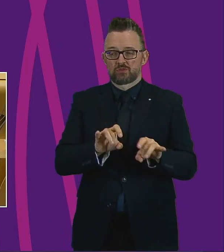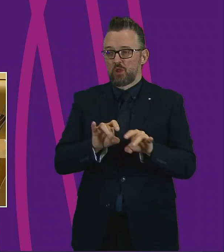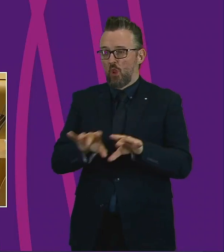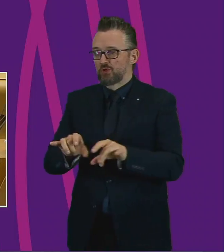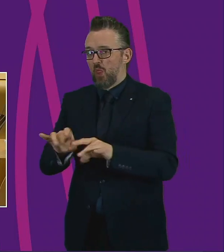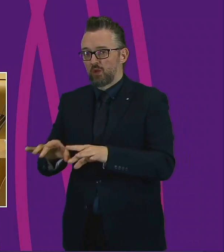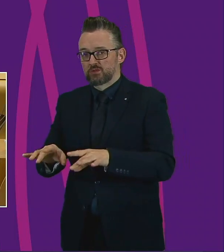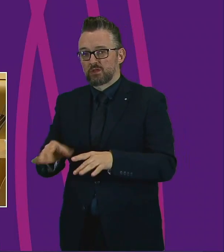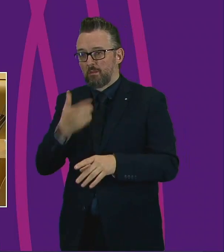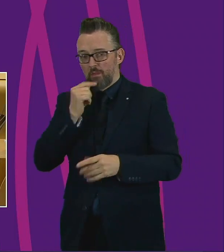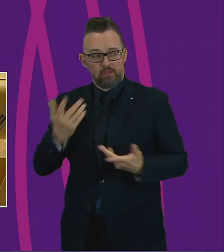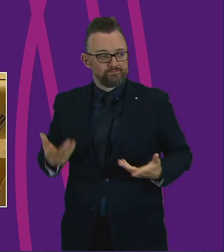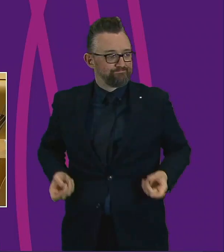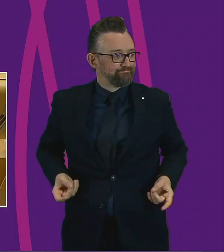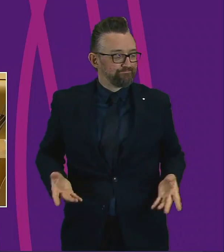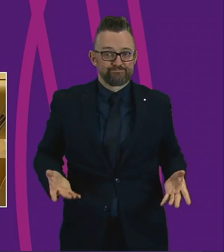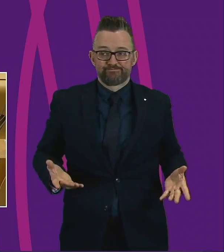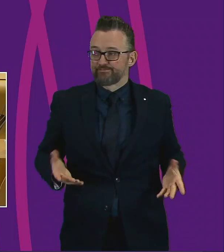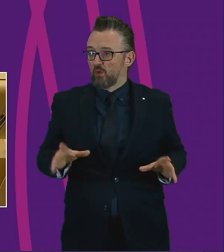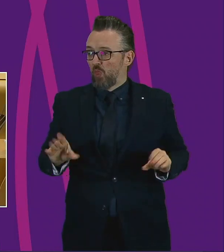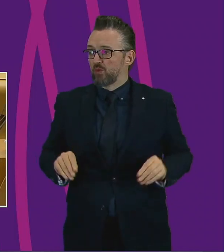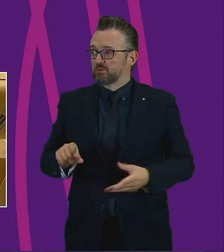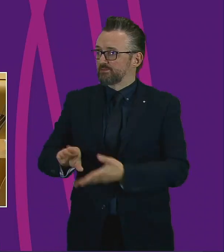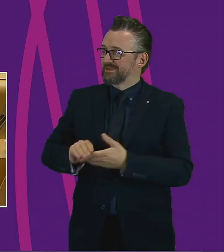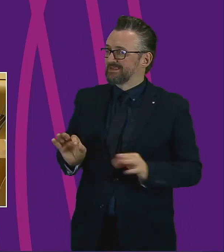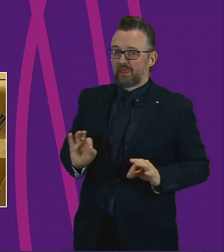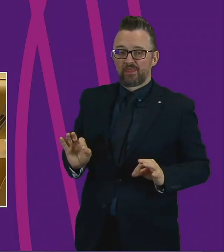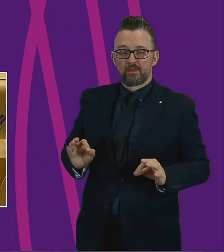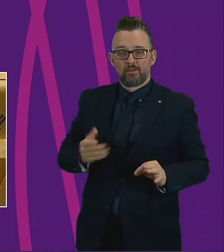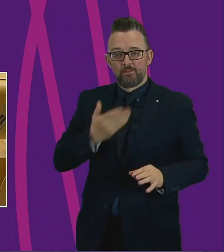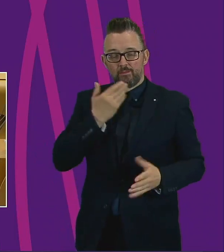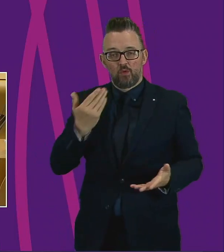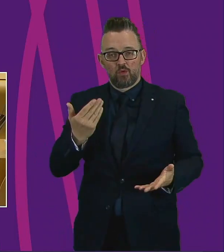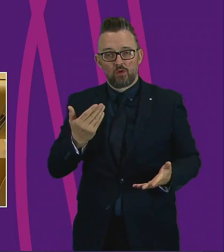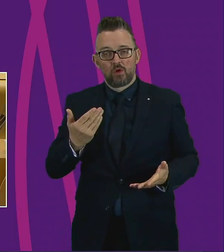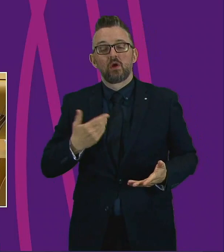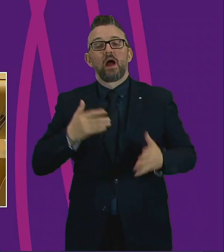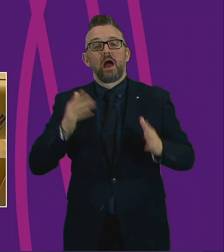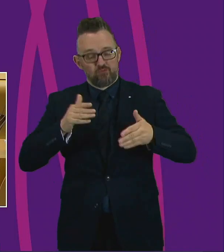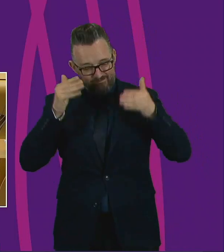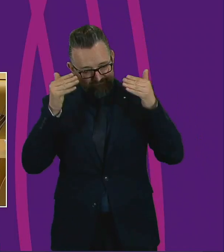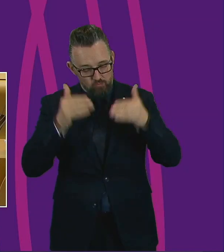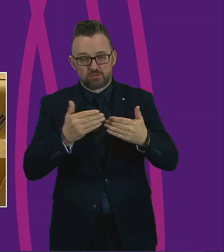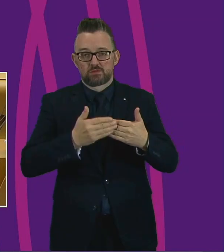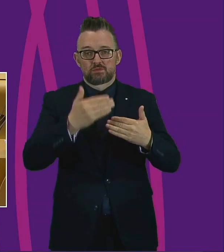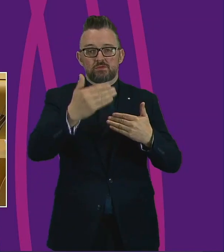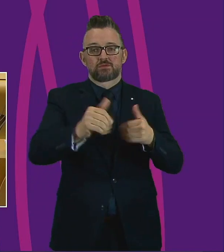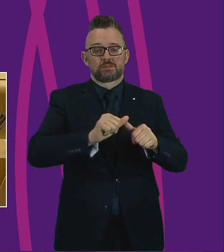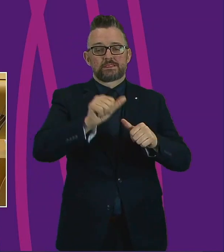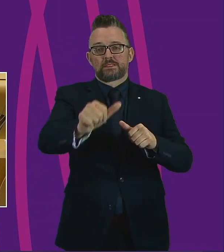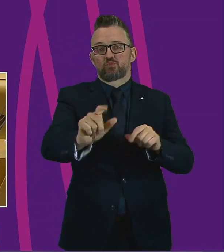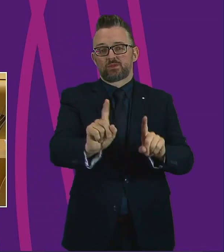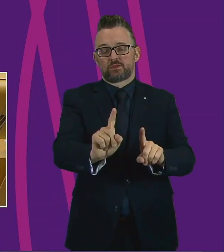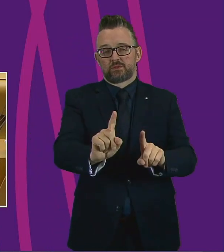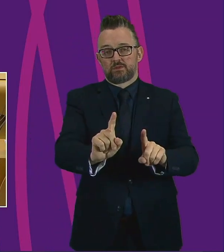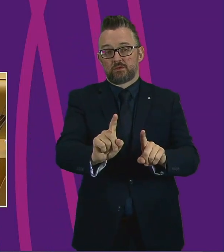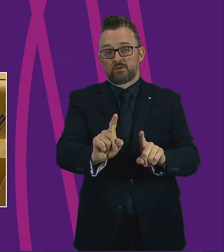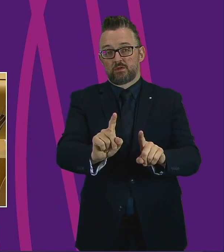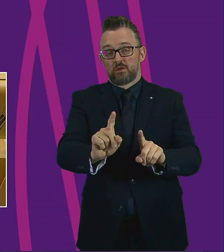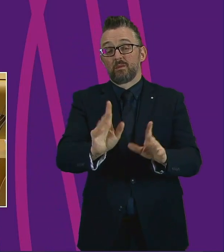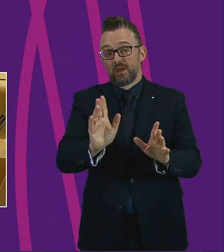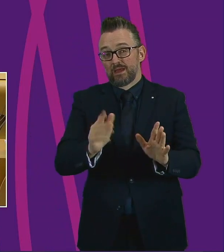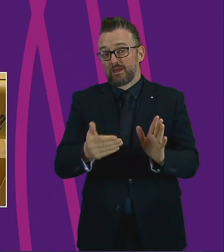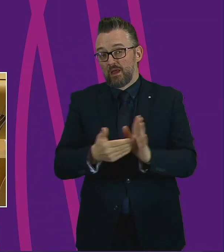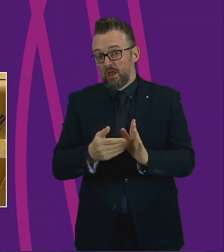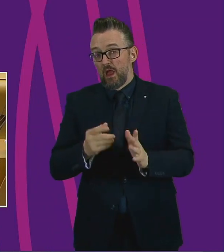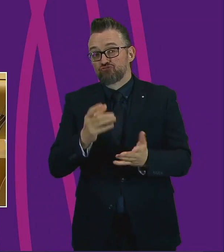incomes. So this debate has got to focus on the next steps for our communities. And like others, I want to thank all those